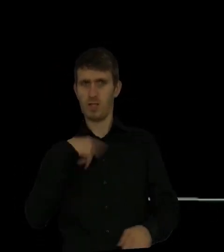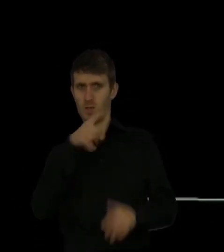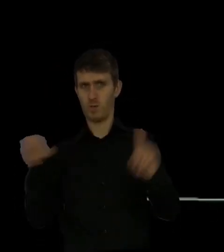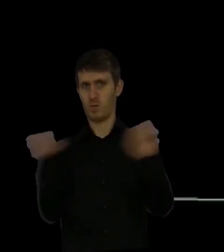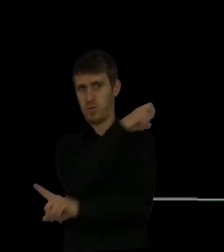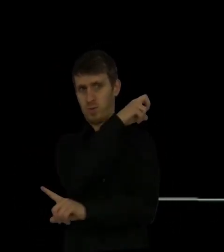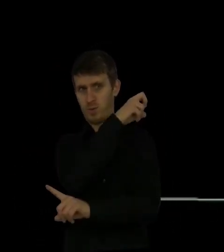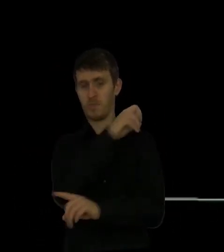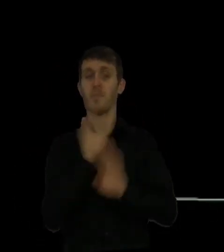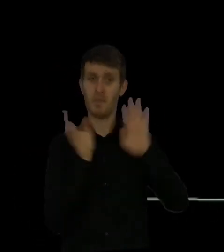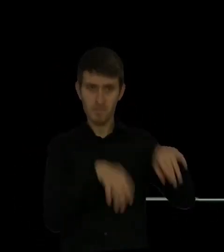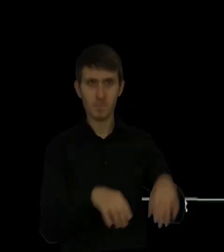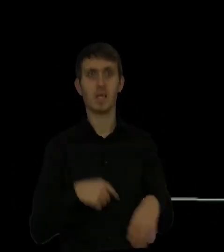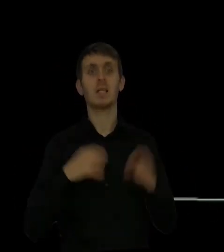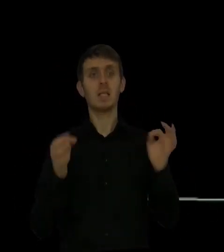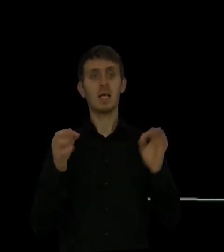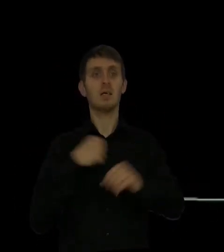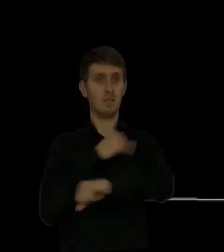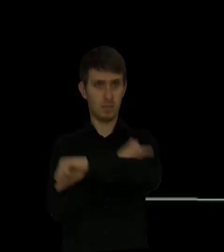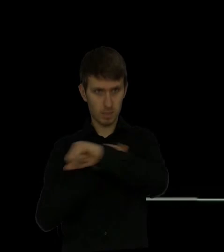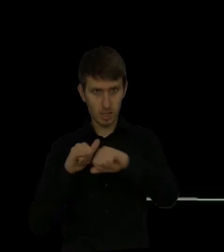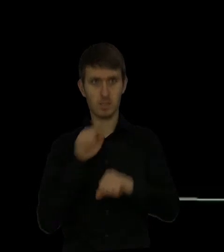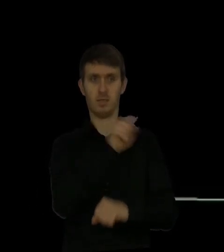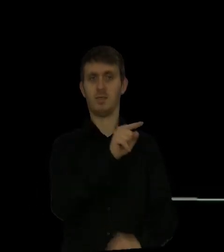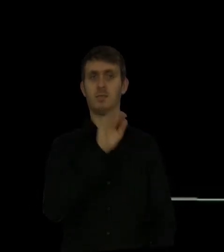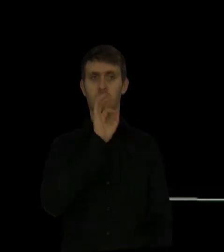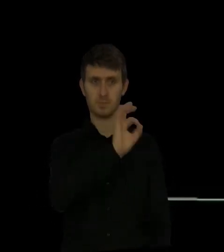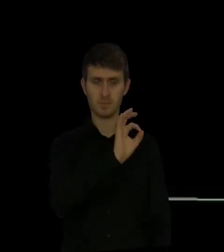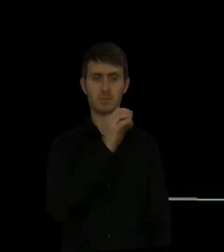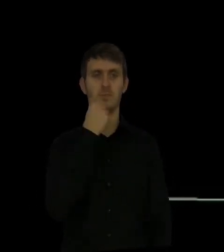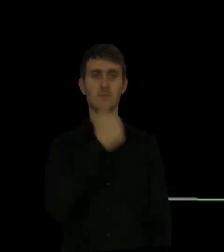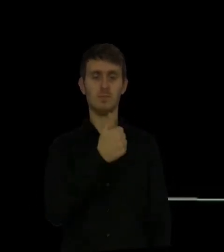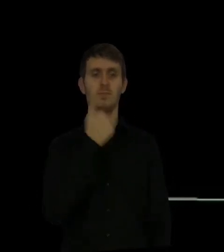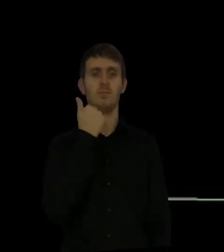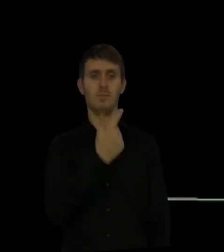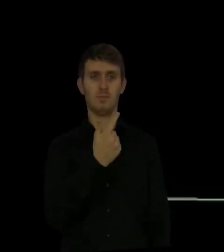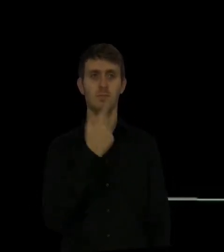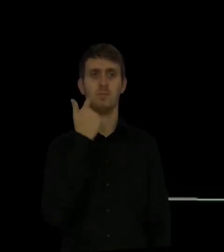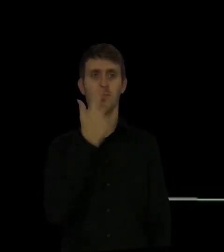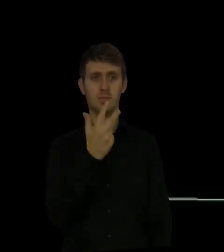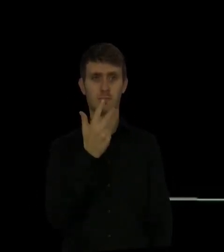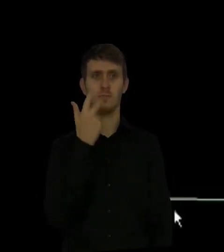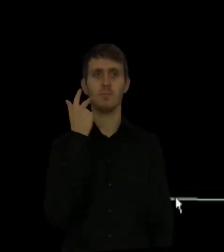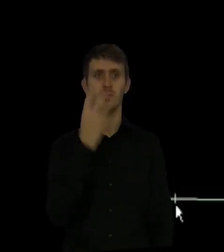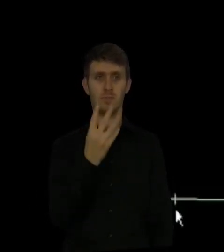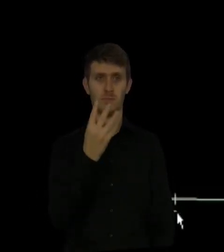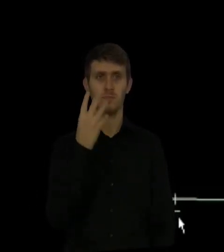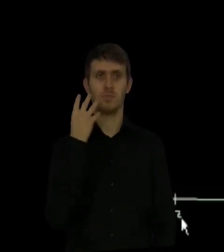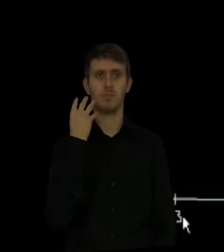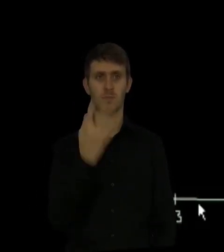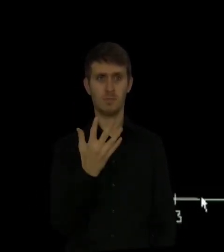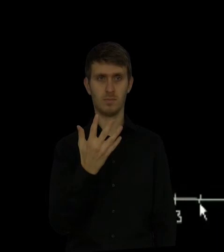to erase it later on. So let me draw a number line. 0, 1, 2,